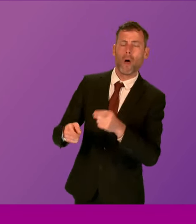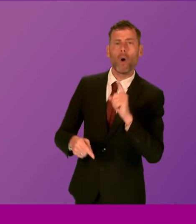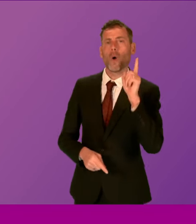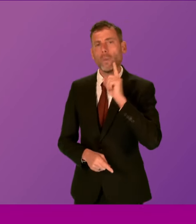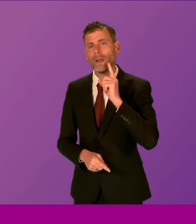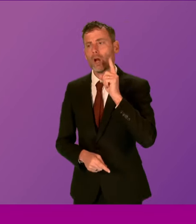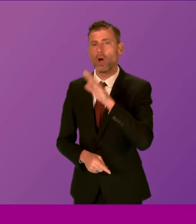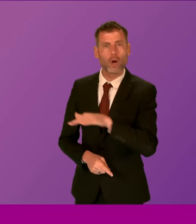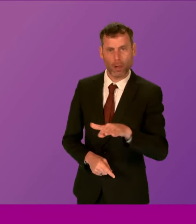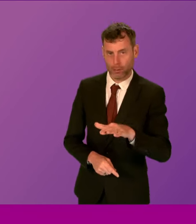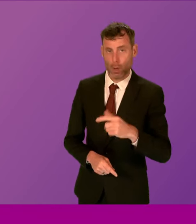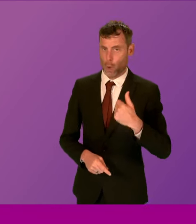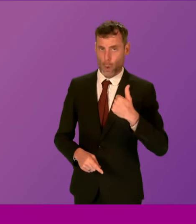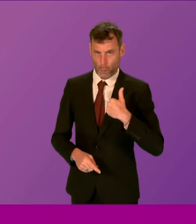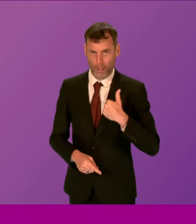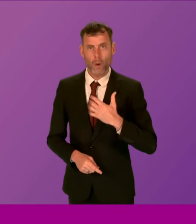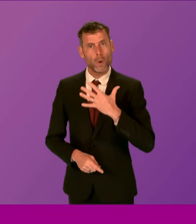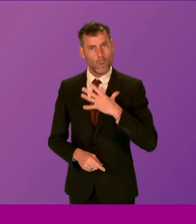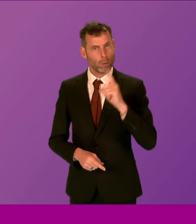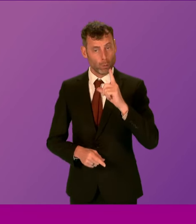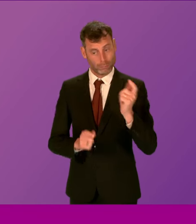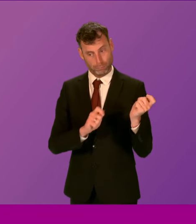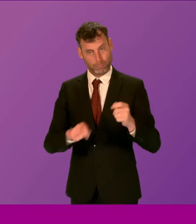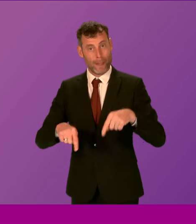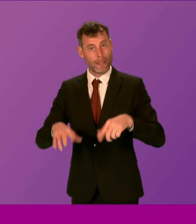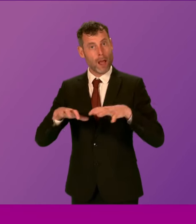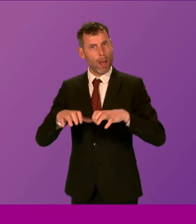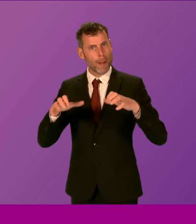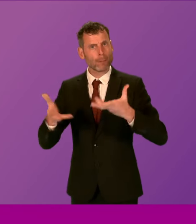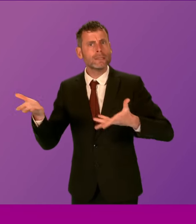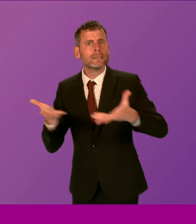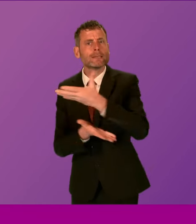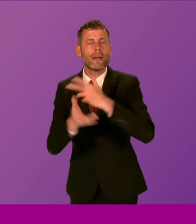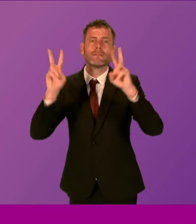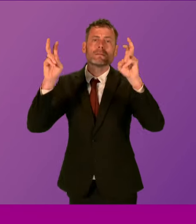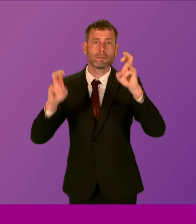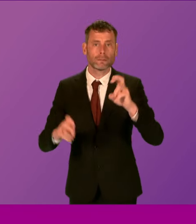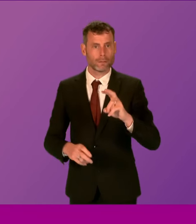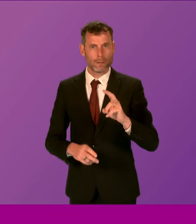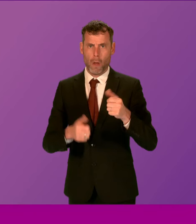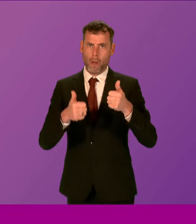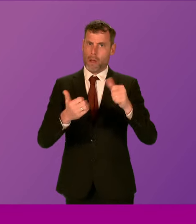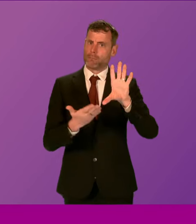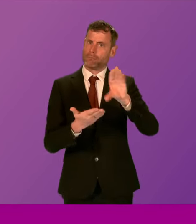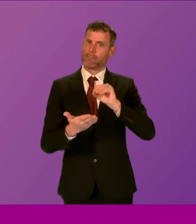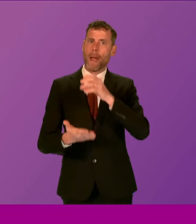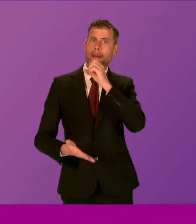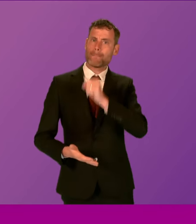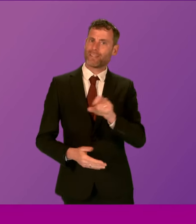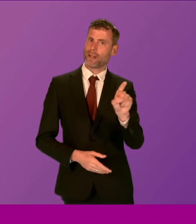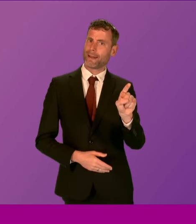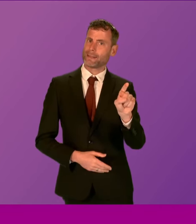Parliament on the issue of positive masculinity which in itself is of course designed to try to remove and